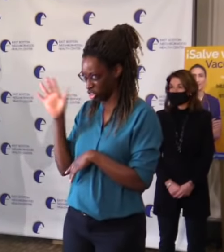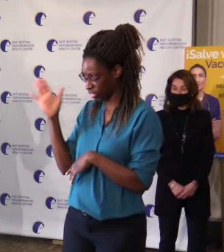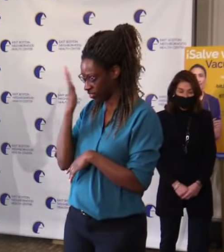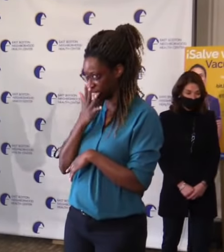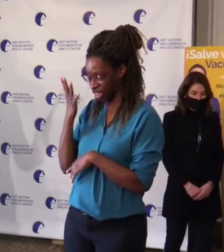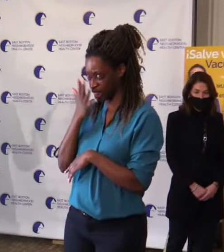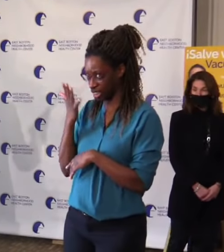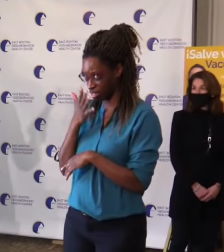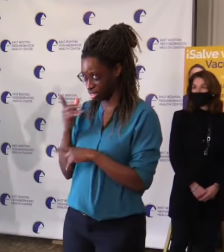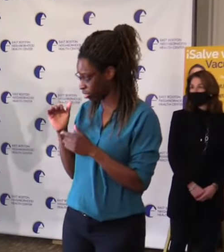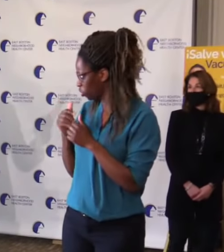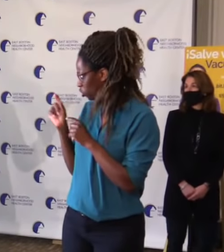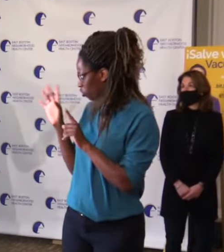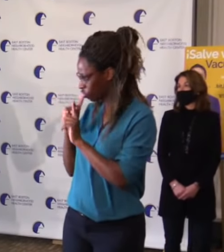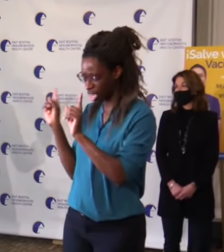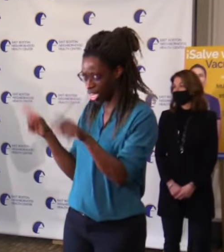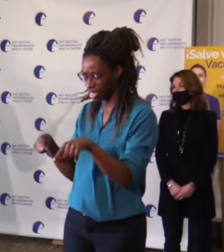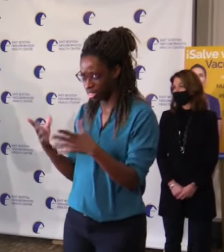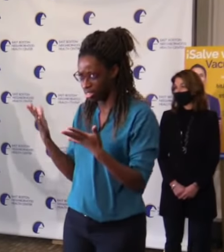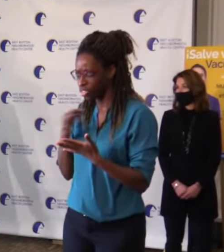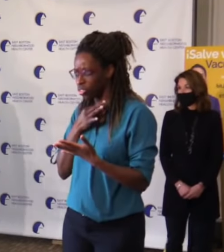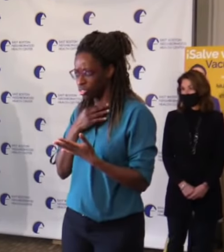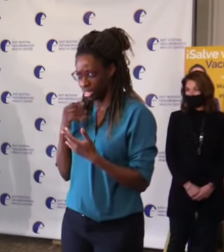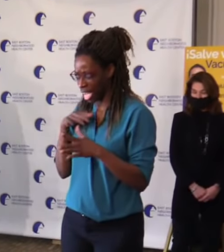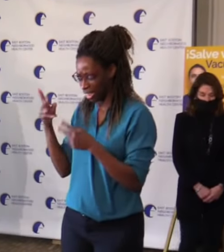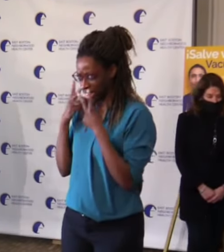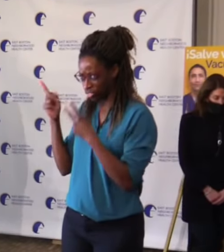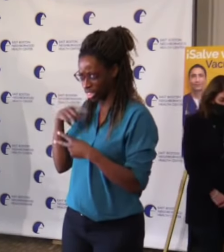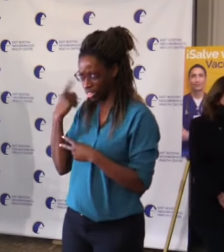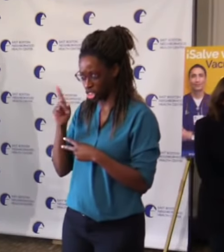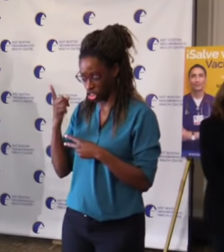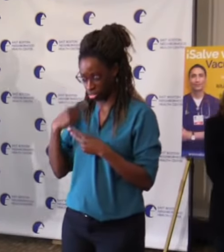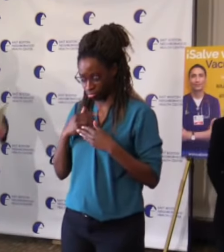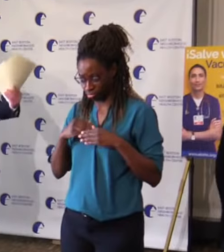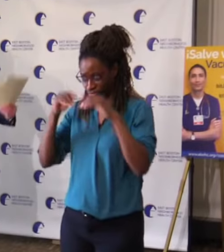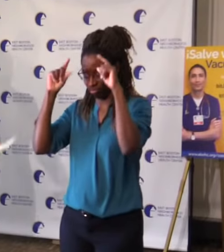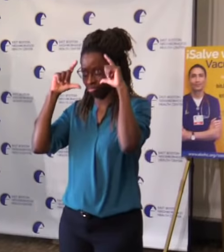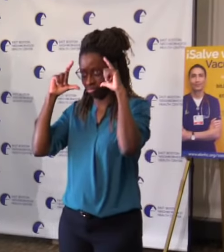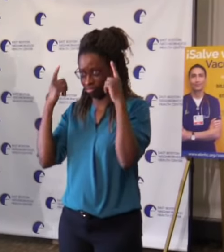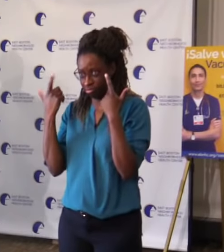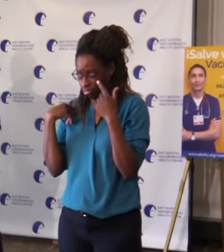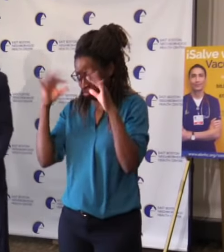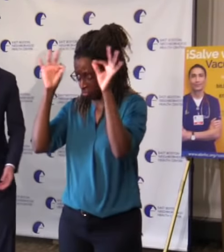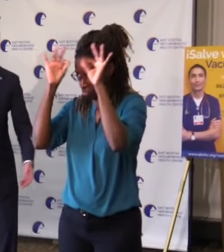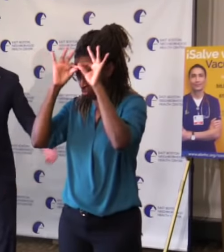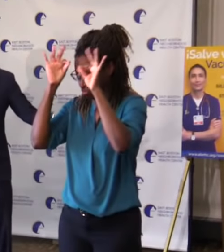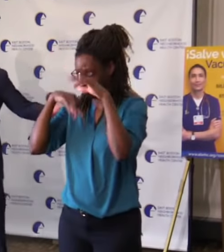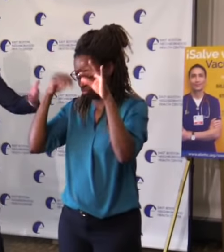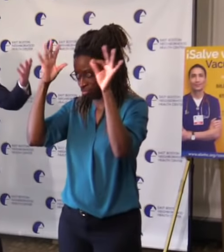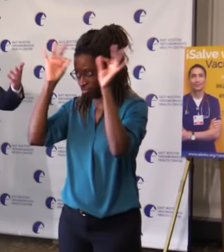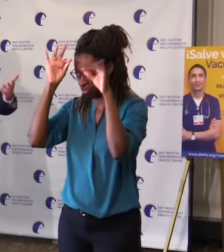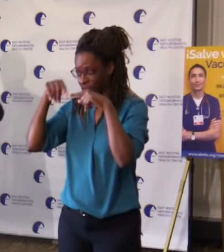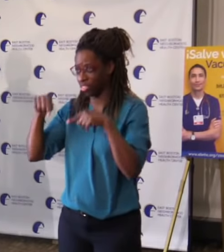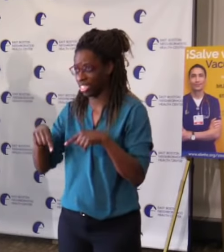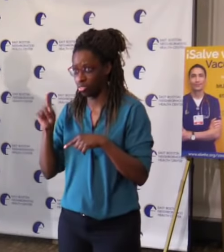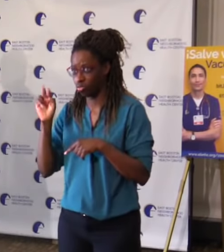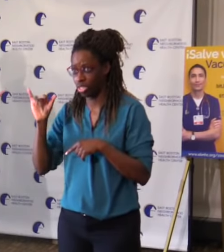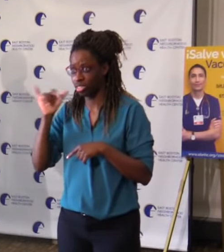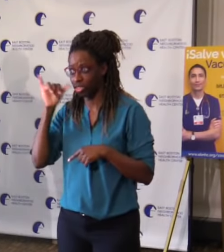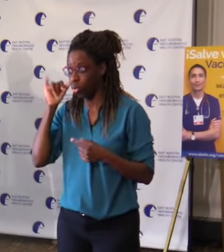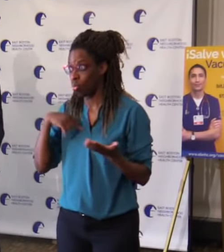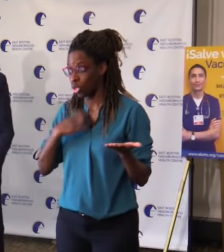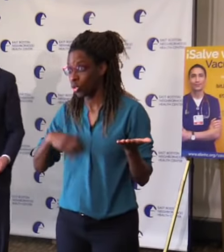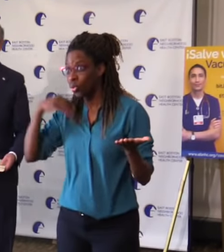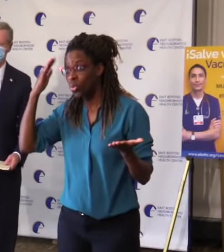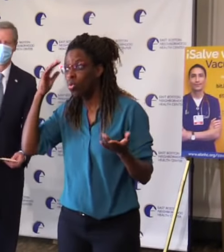I don't know. I don't know anything about that at all, Jonathan. I really don't. I mean, I wish I could help. I didn't